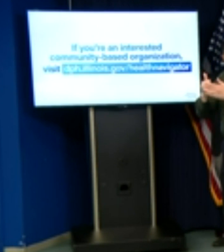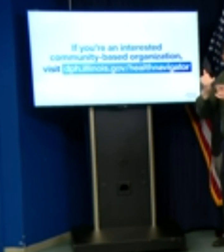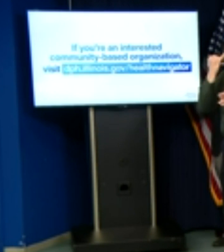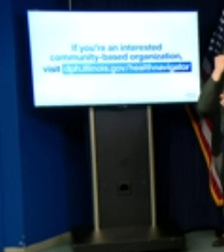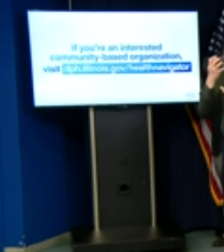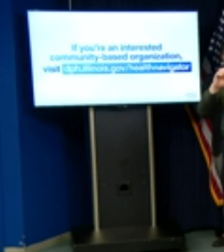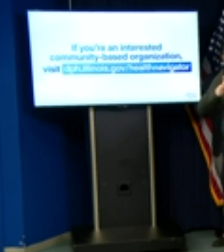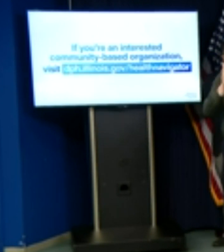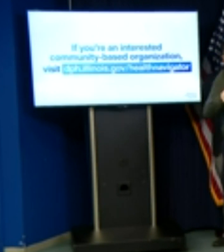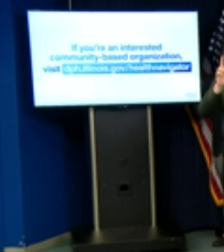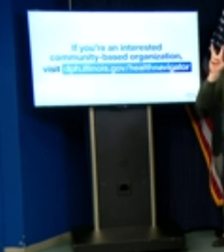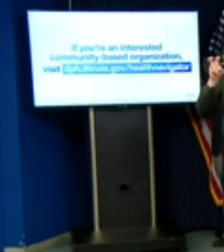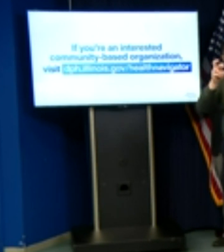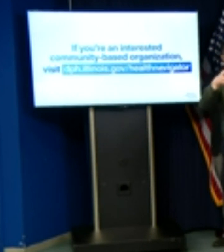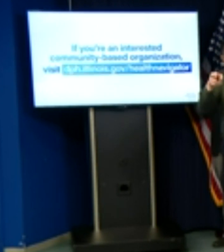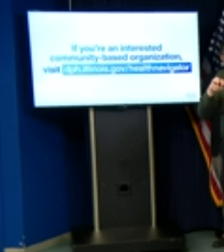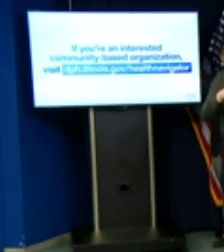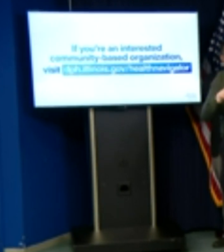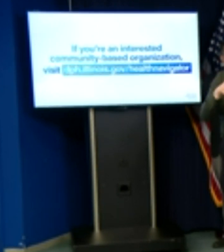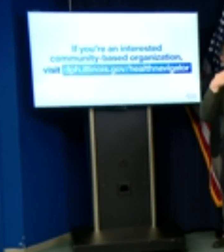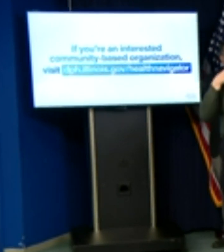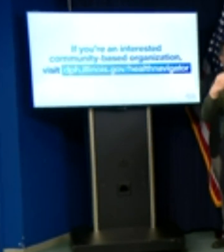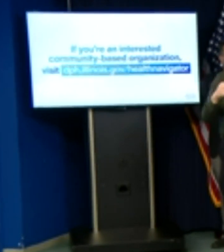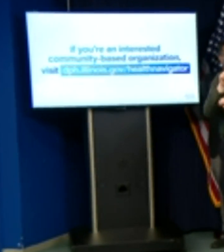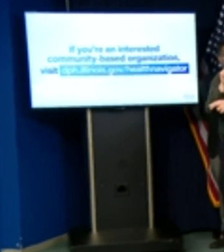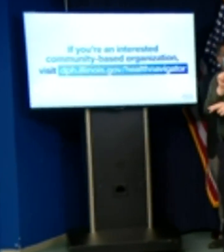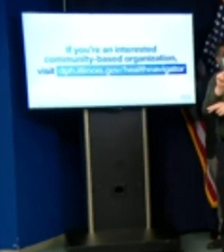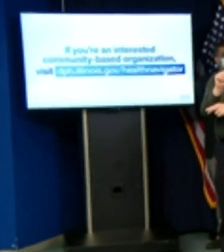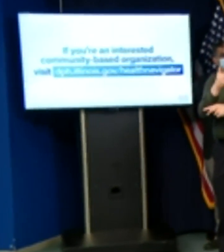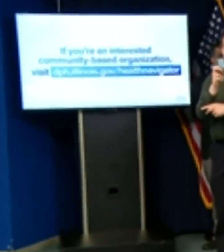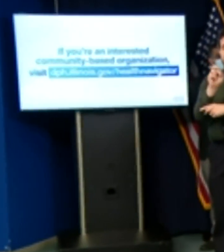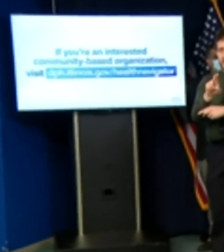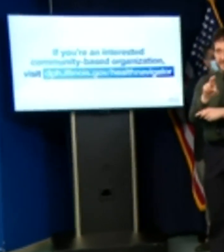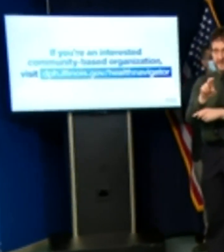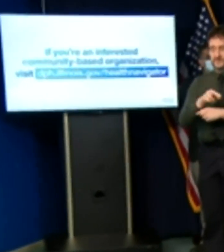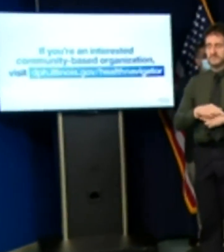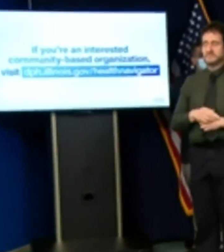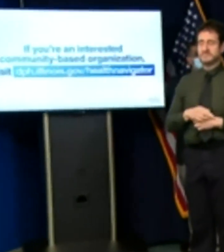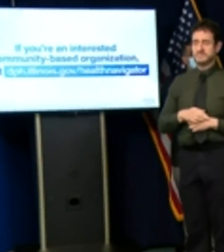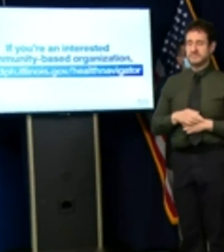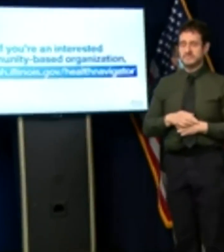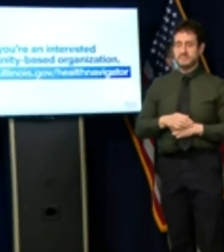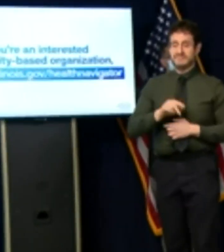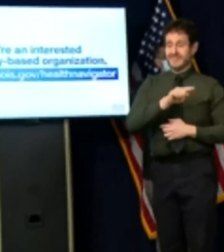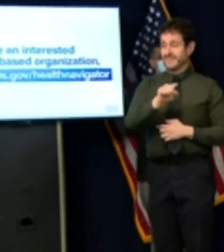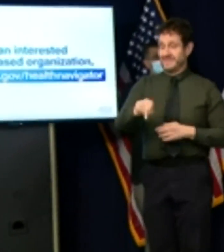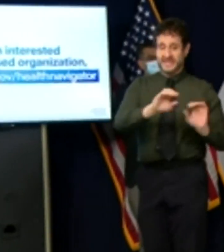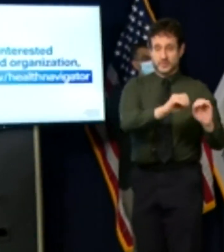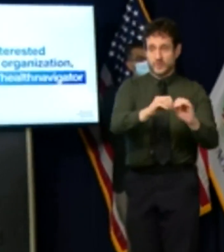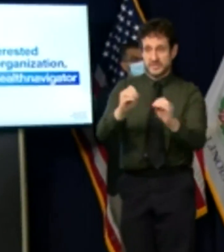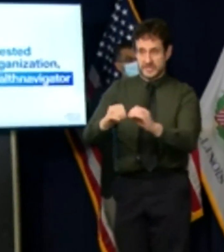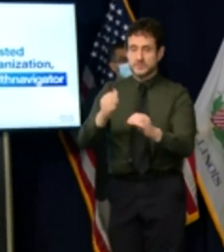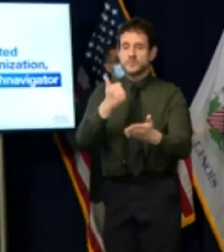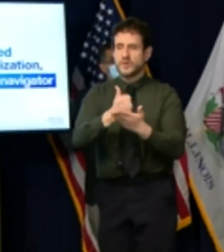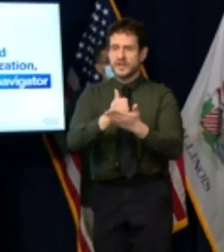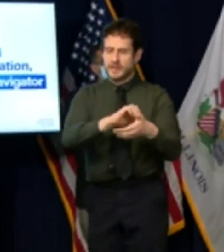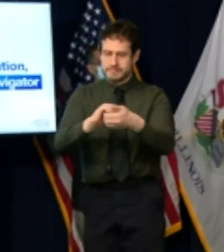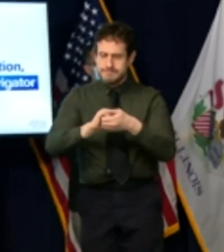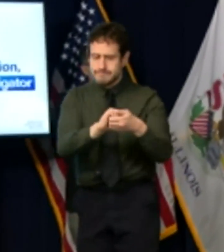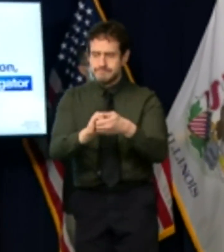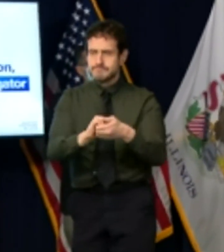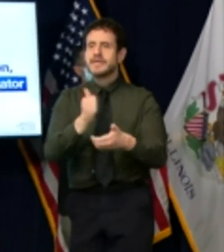under the contact tracing subheading these groups will be part of our illinois contact tracing collaborative